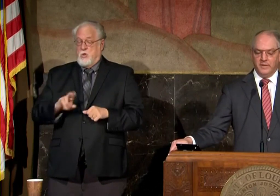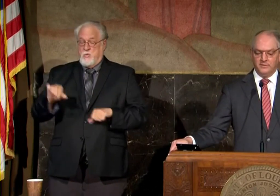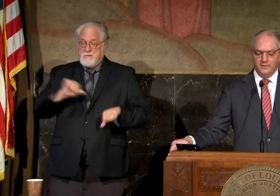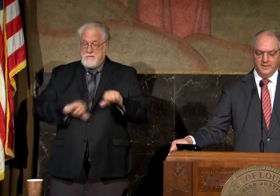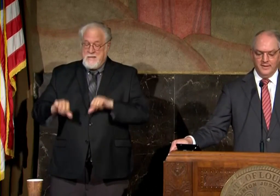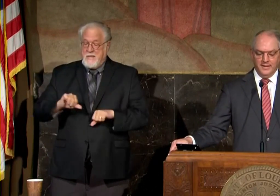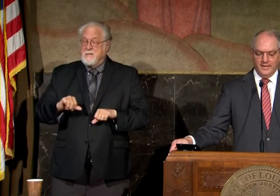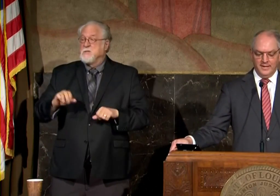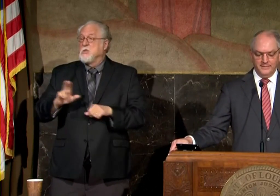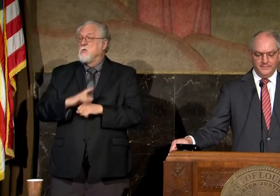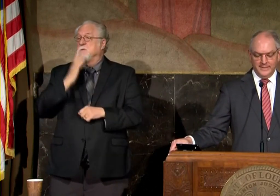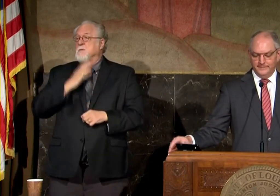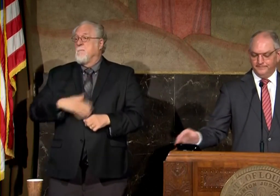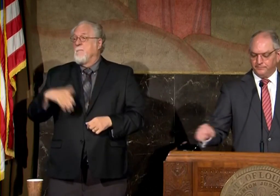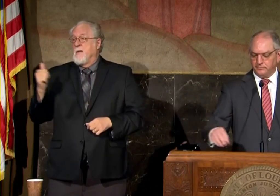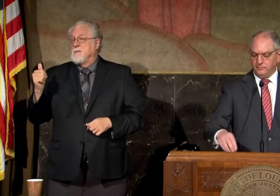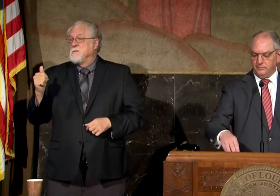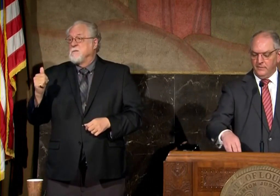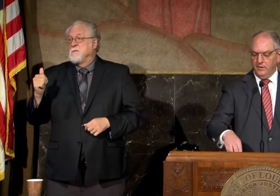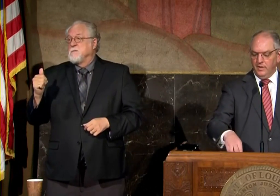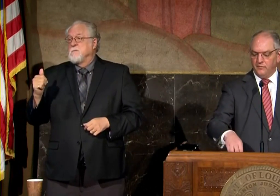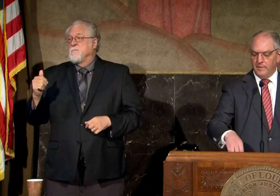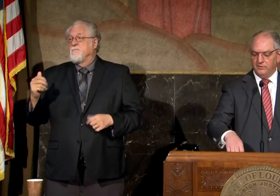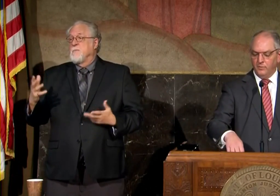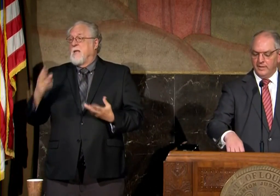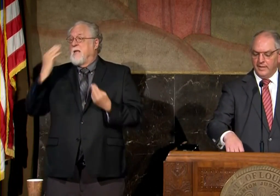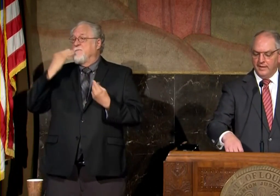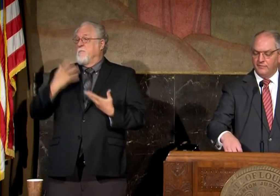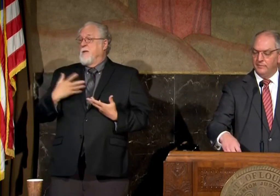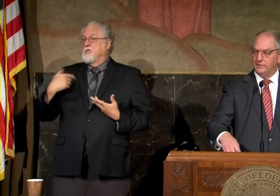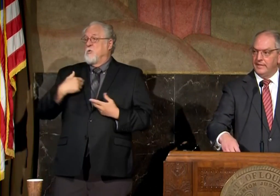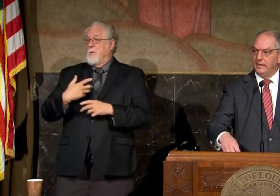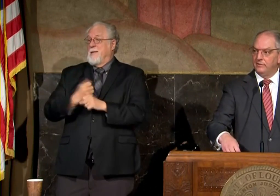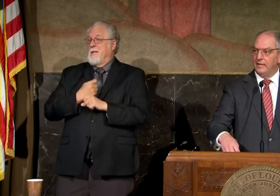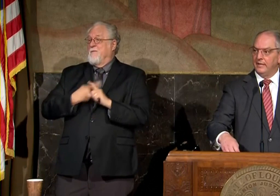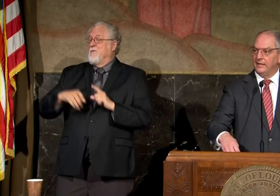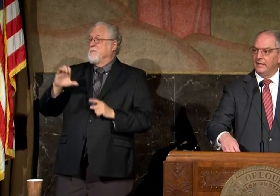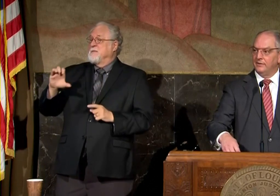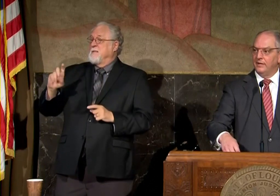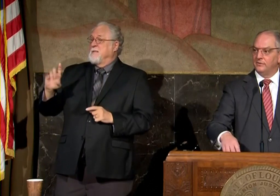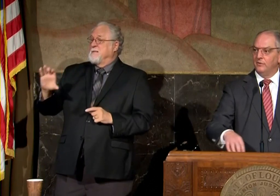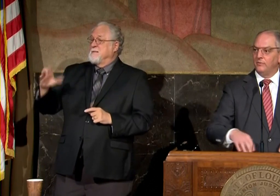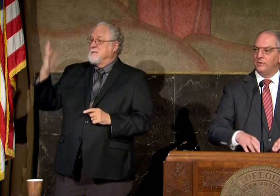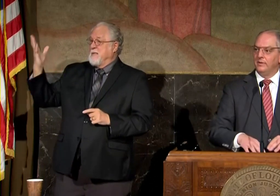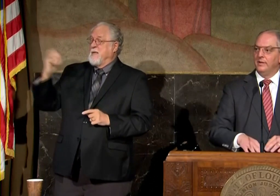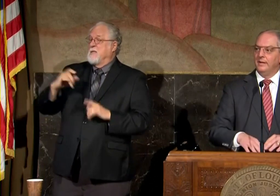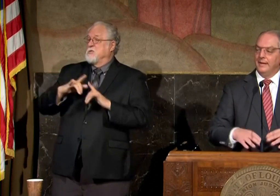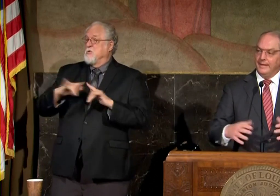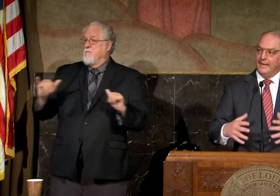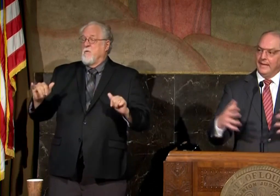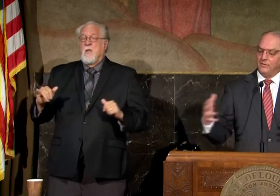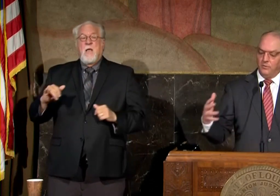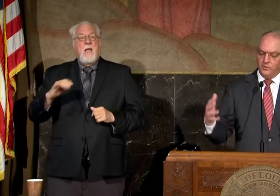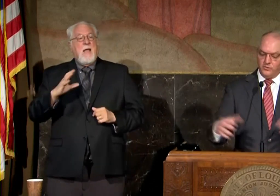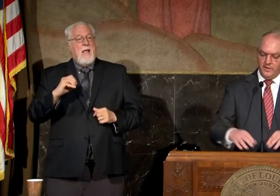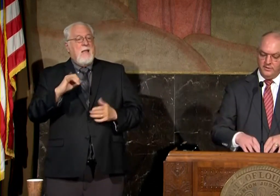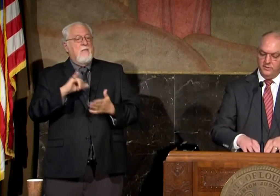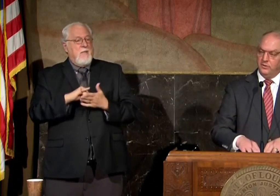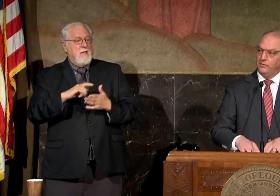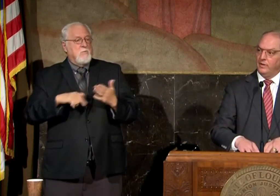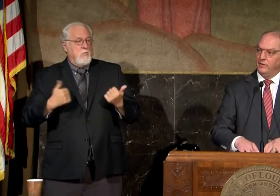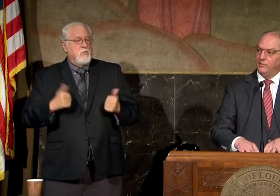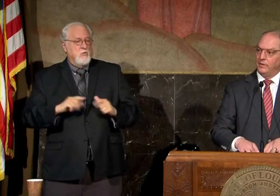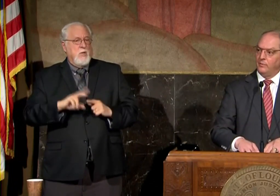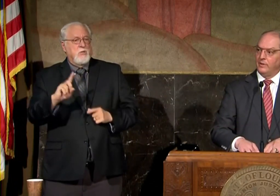using the best uh information we could get from the cdc and and and so forth and and that's what we're trying